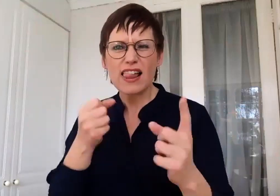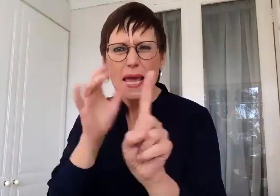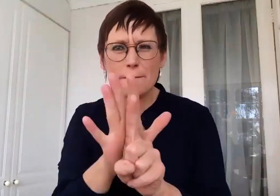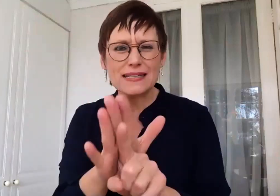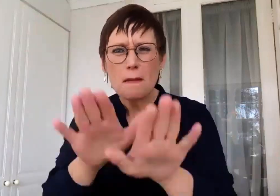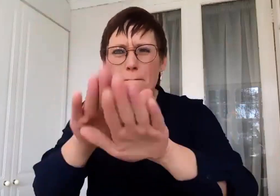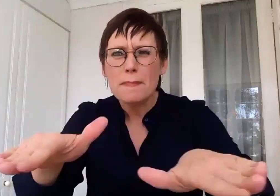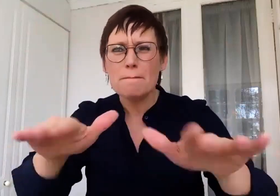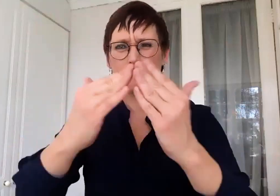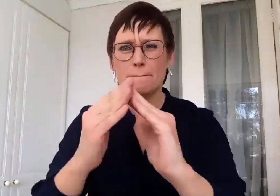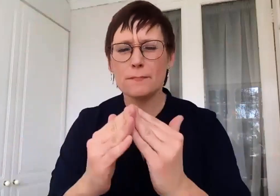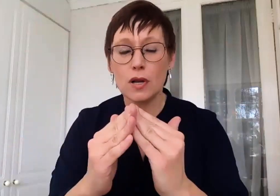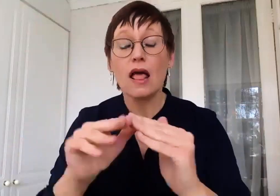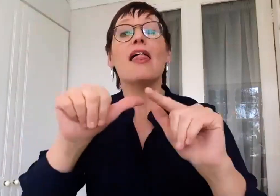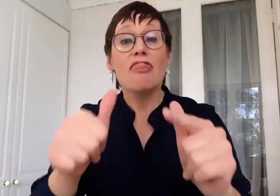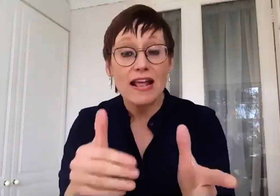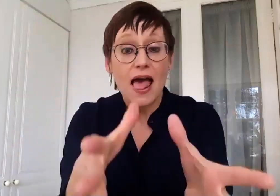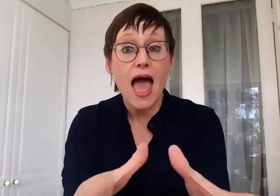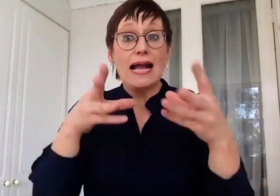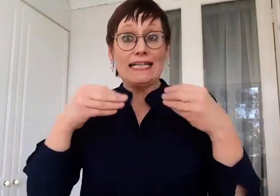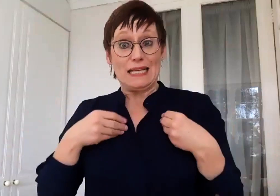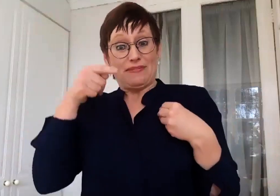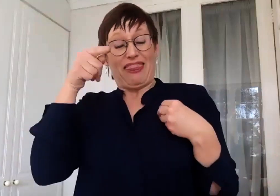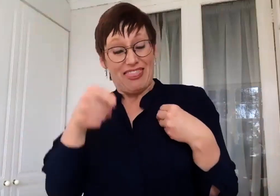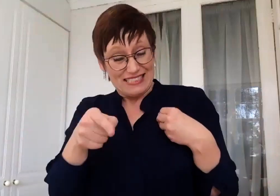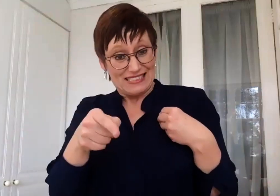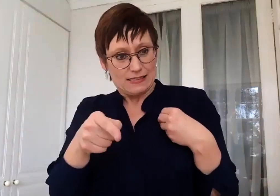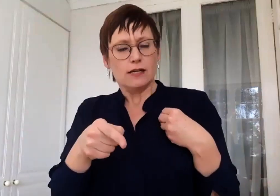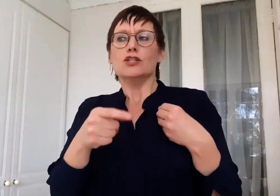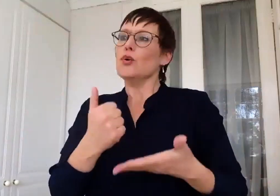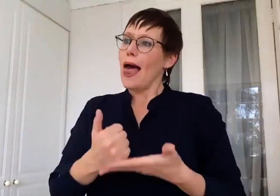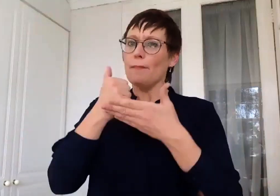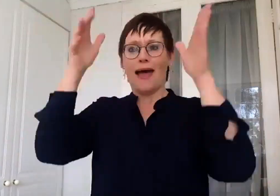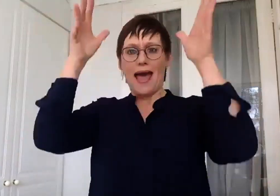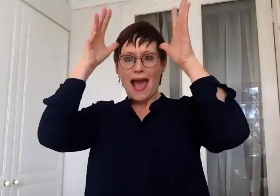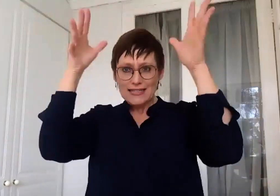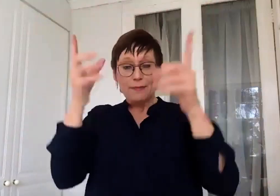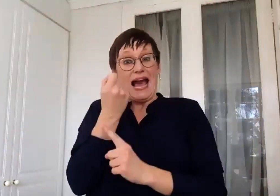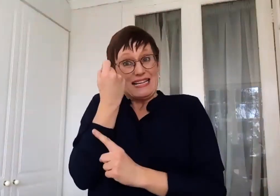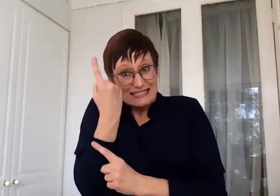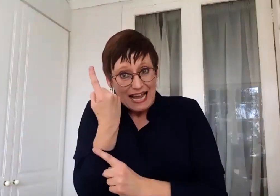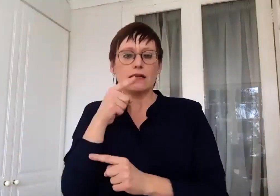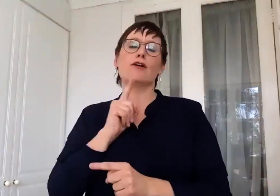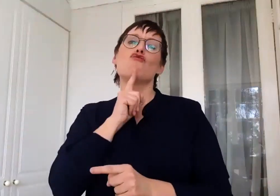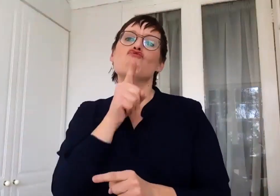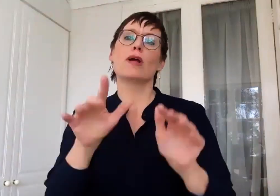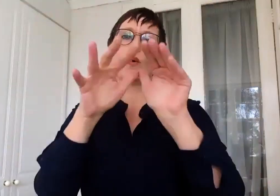and then learn from it and improve? There's something profound about that, Claudine, isn't there? Because there's this false dichotomy